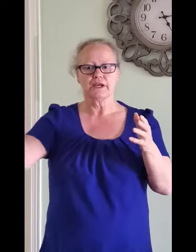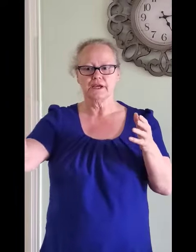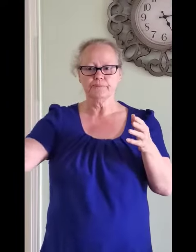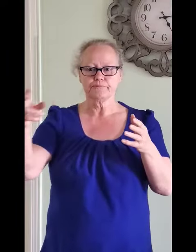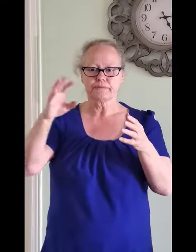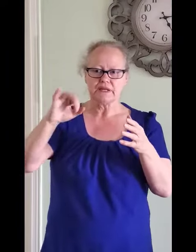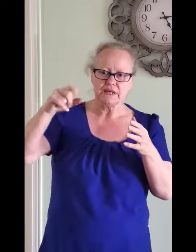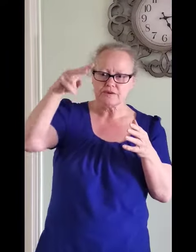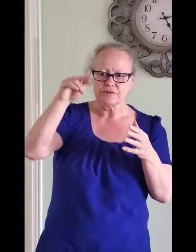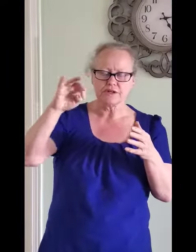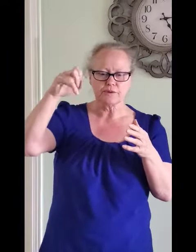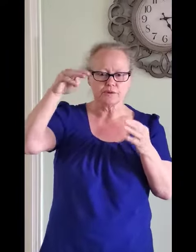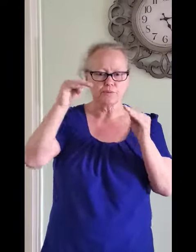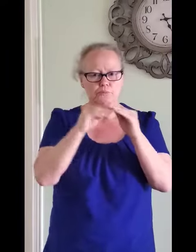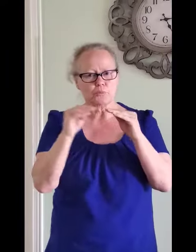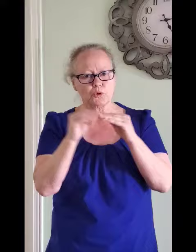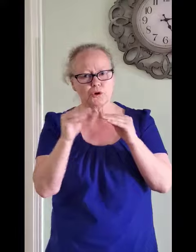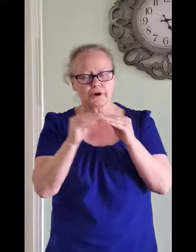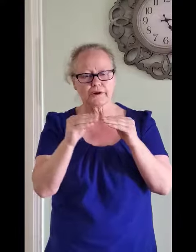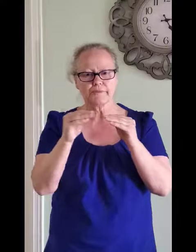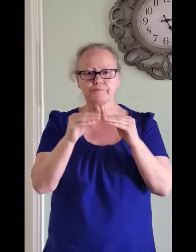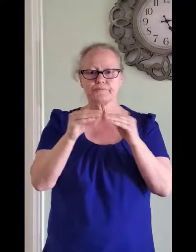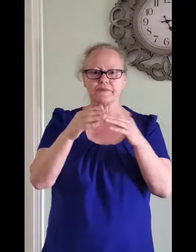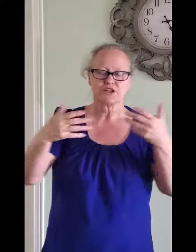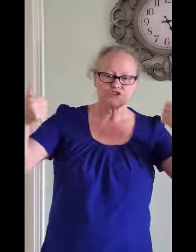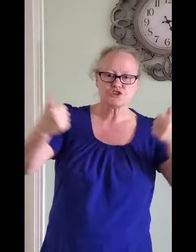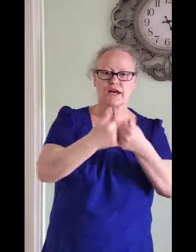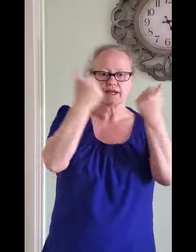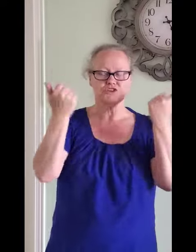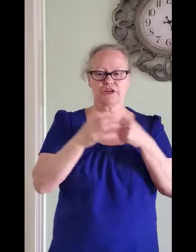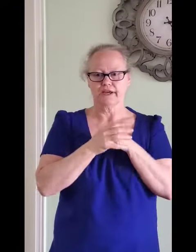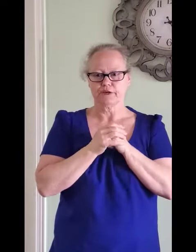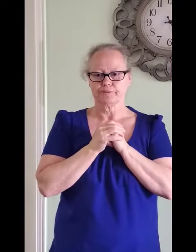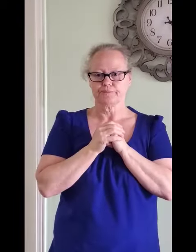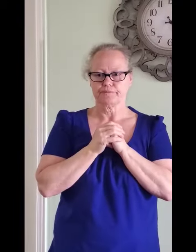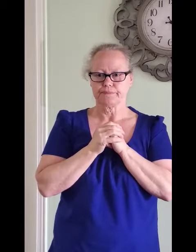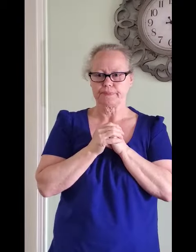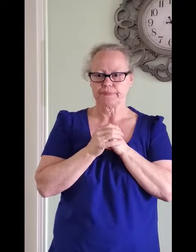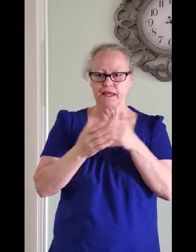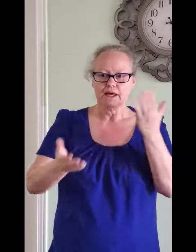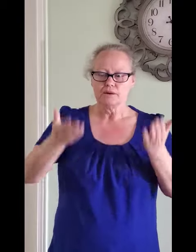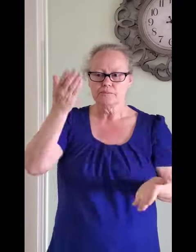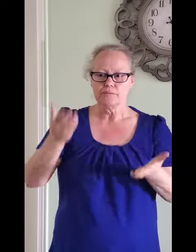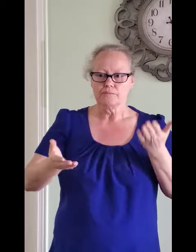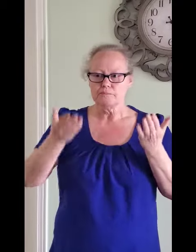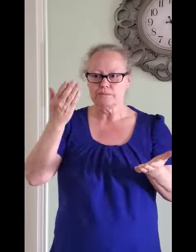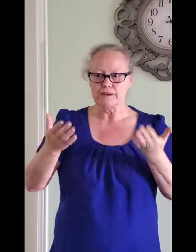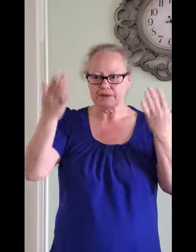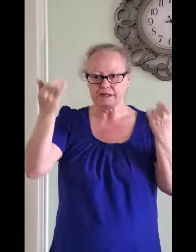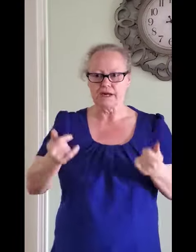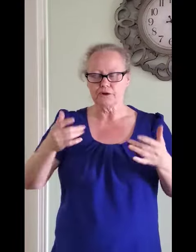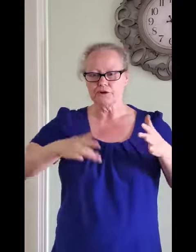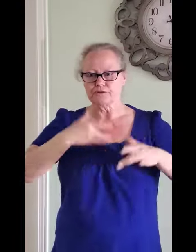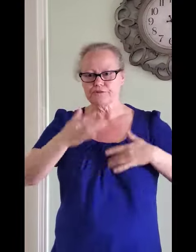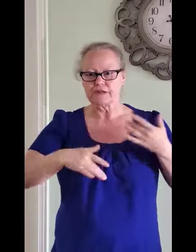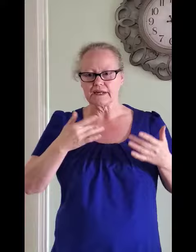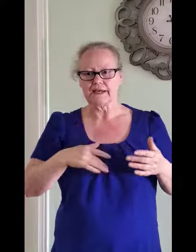even more challenging. Maybe now you're feeling